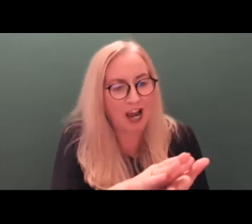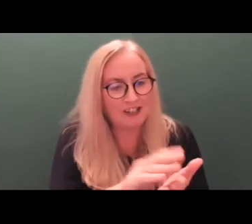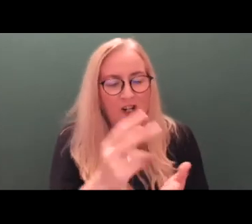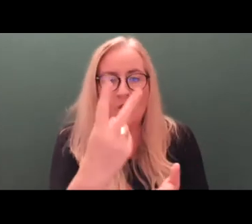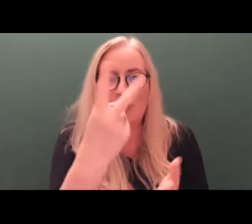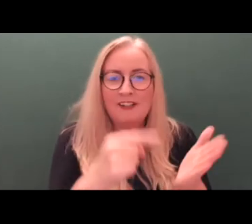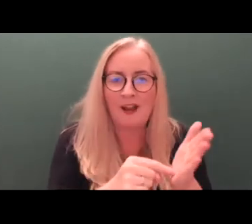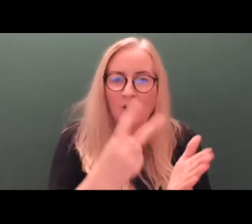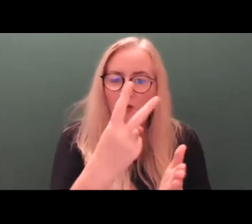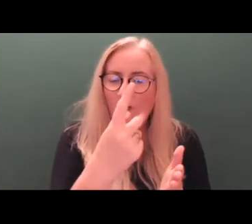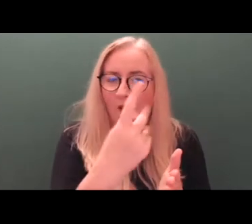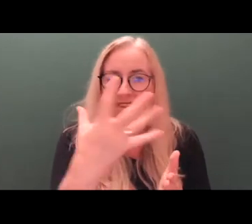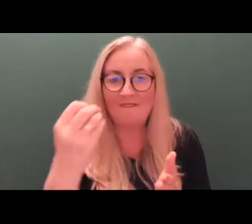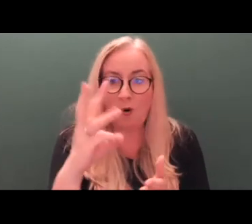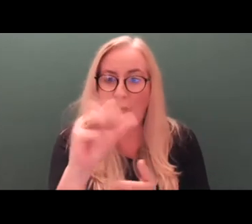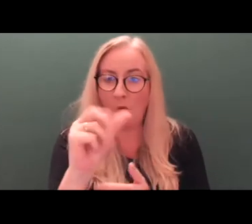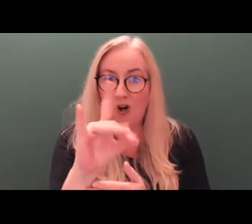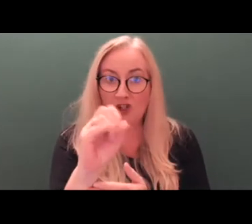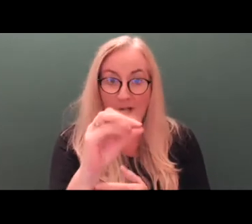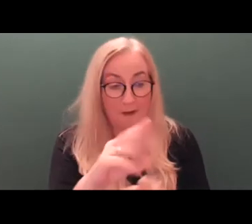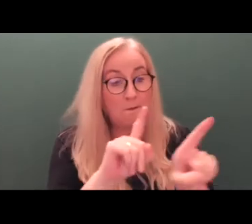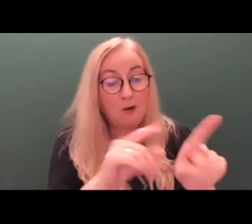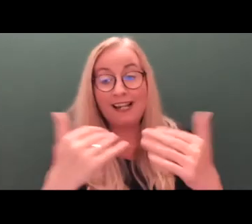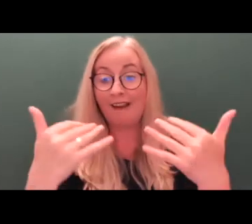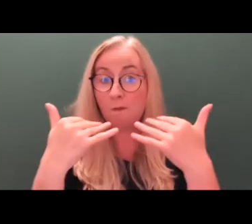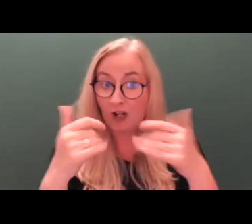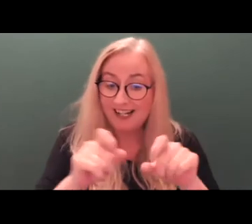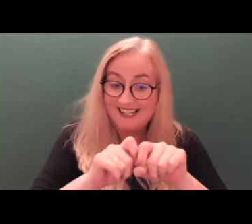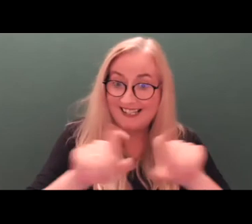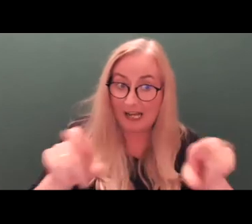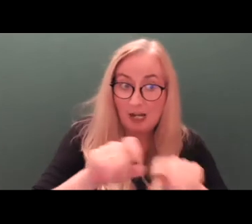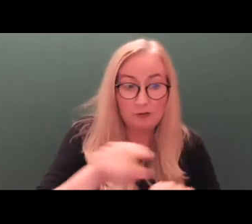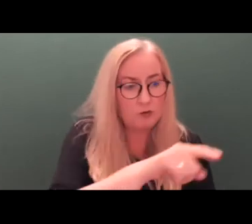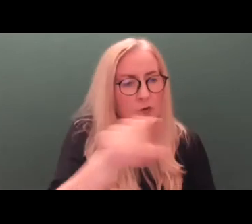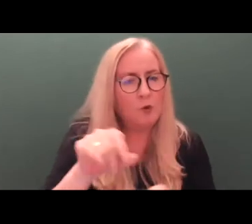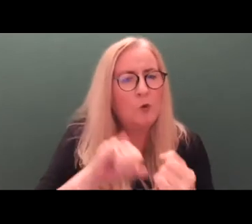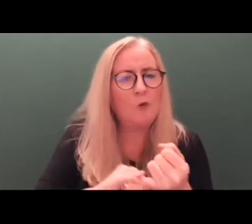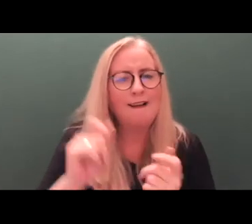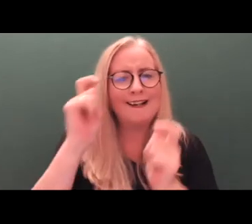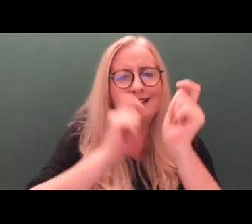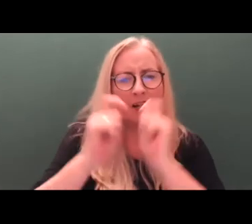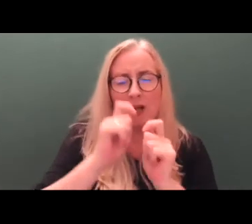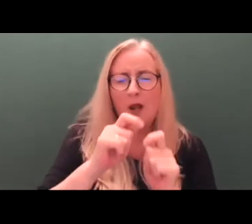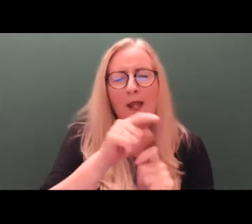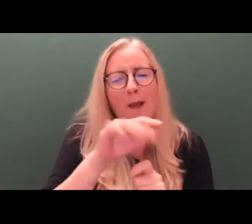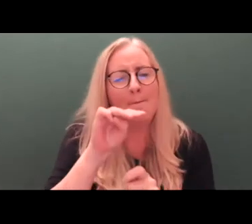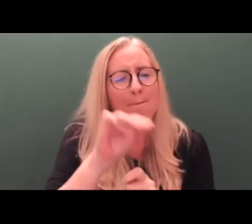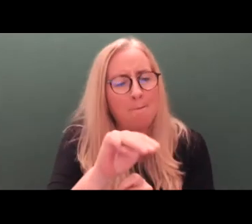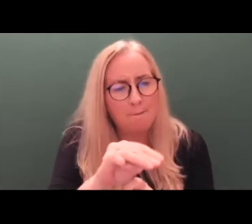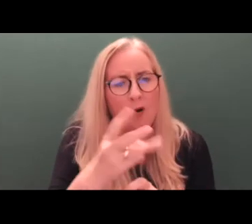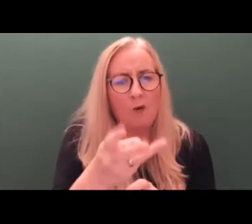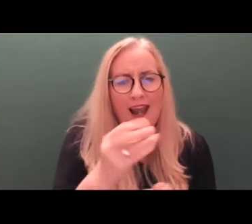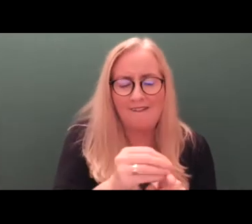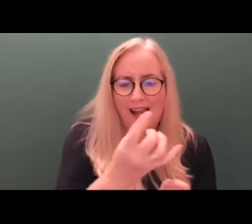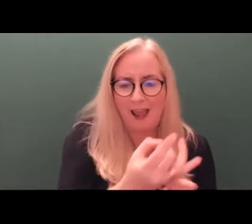currently in wardship. Information is being sent out to those who it is considered will most likely bring their applications